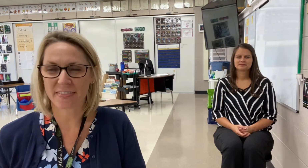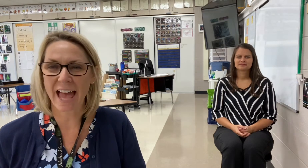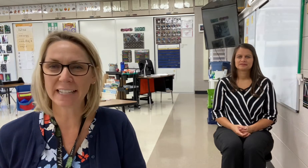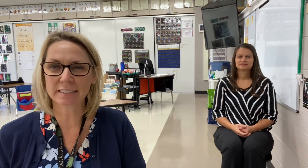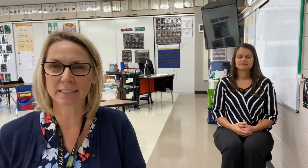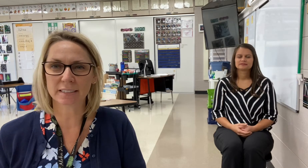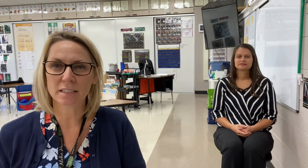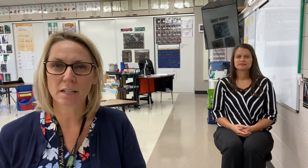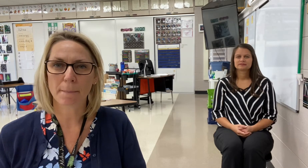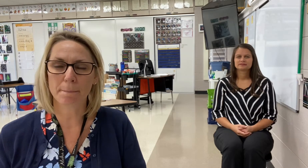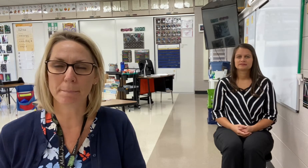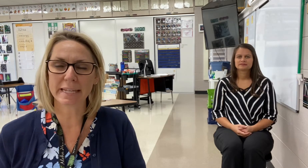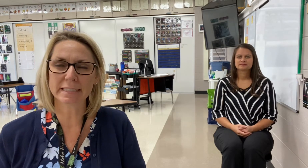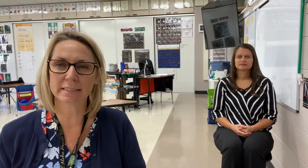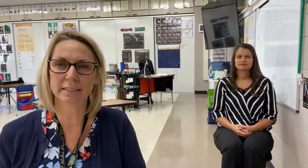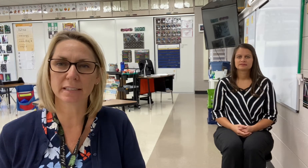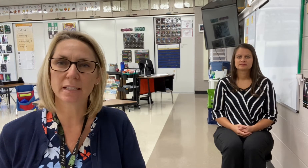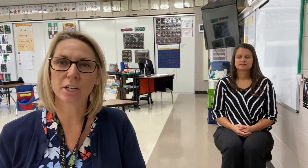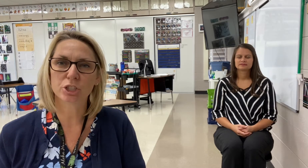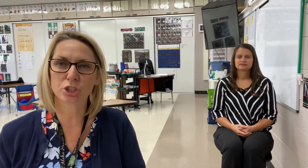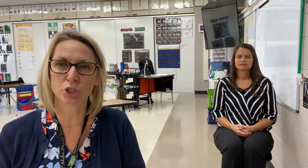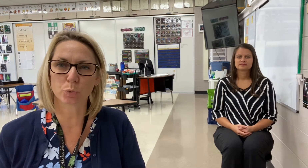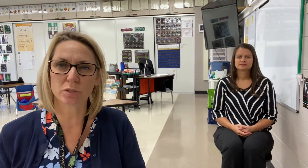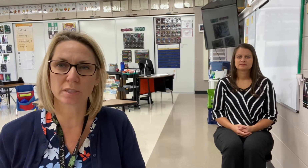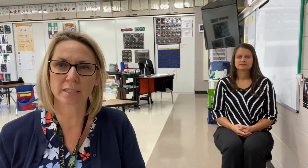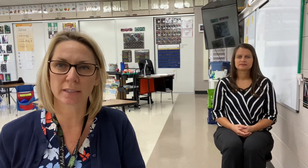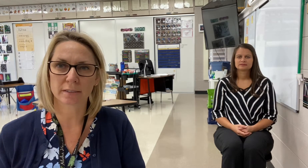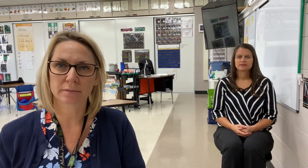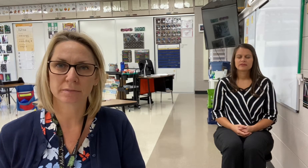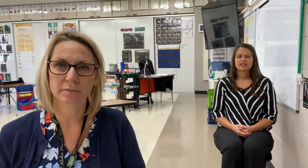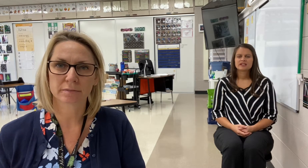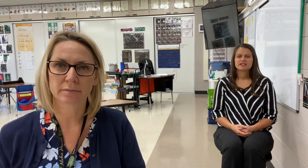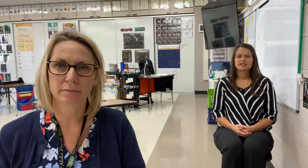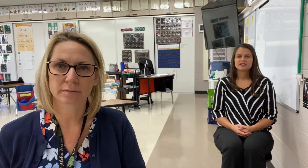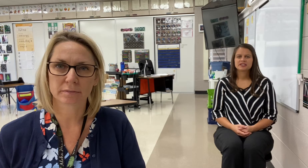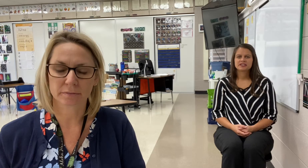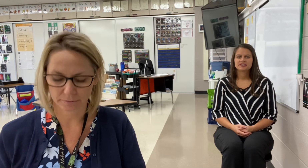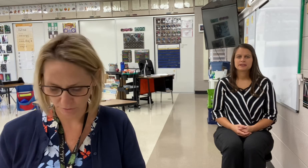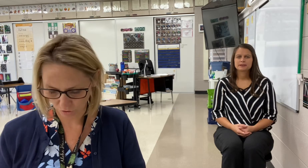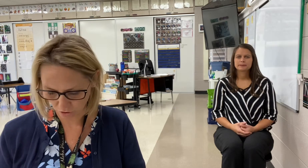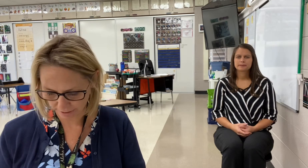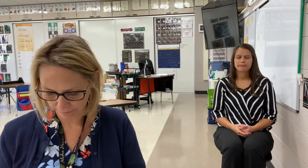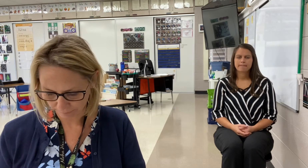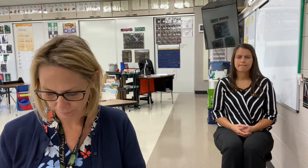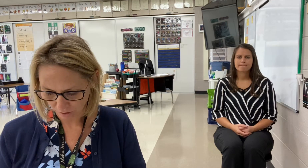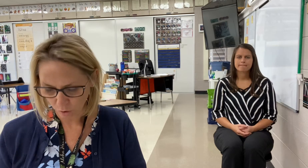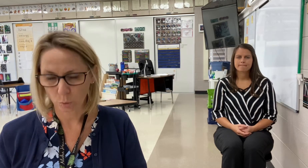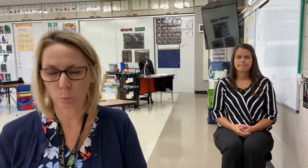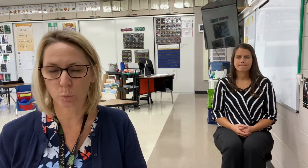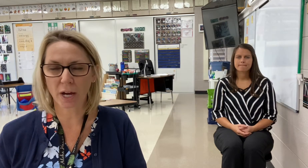That. Meat. Suit. T. Good. Rug.